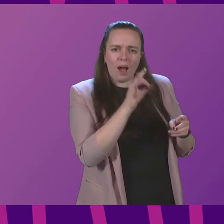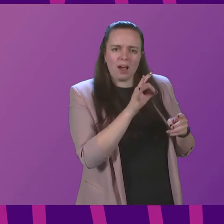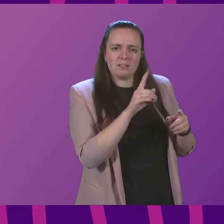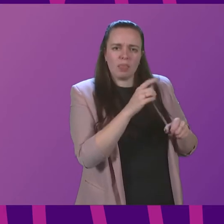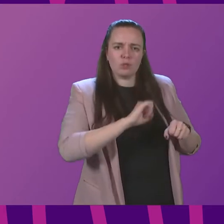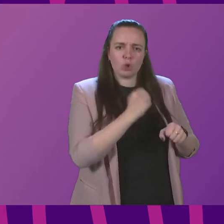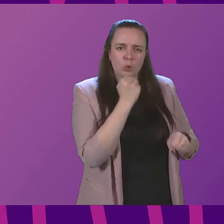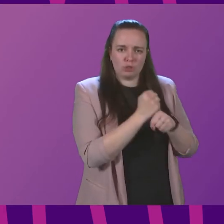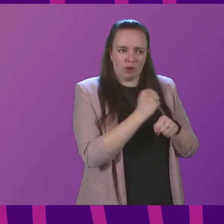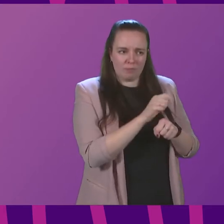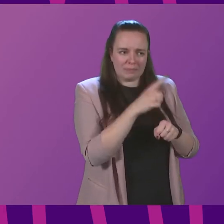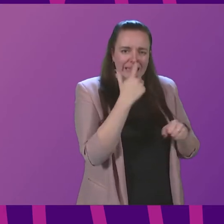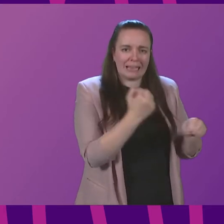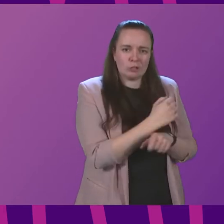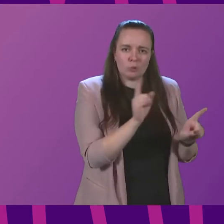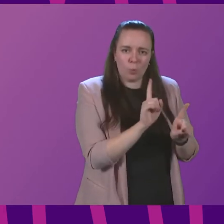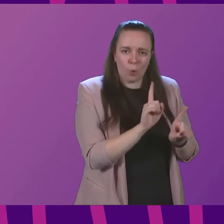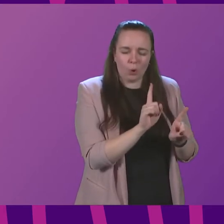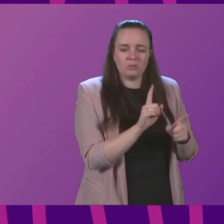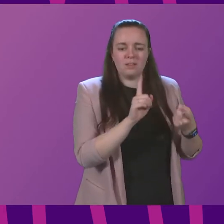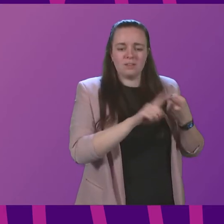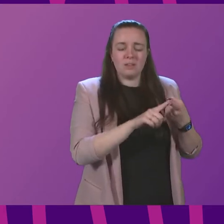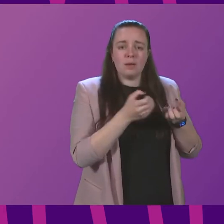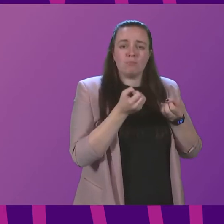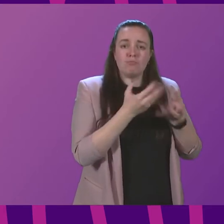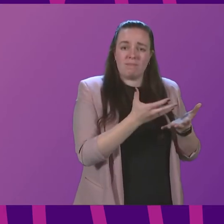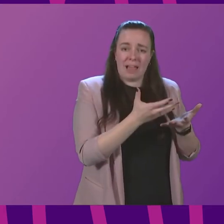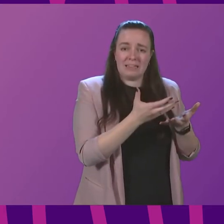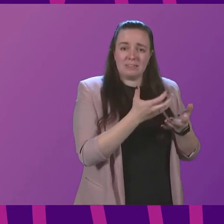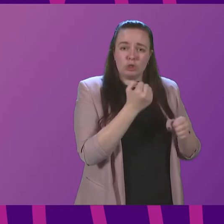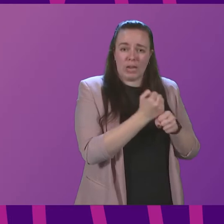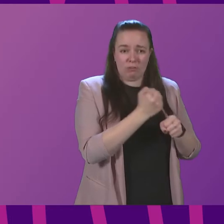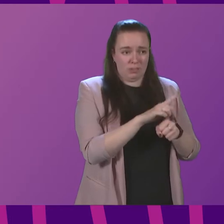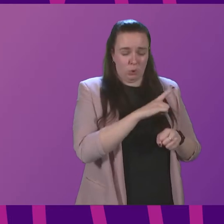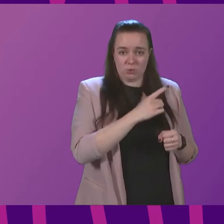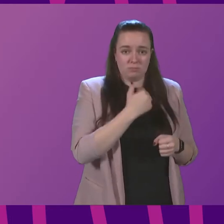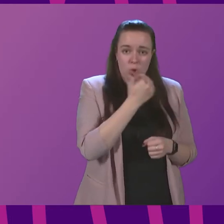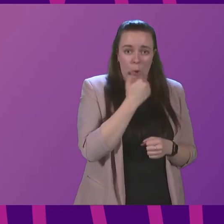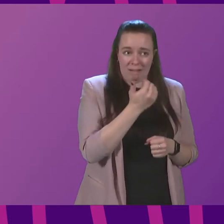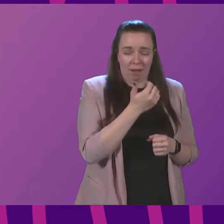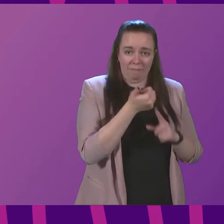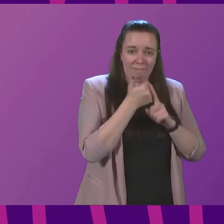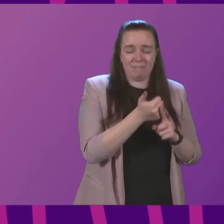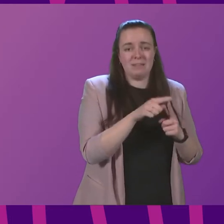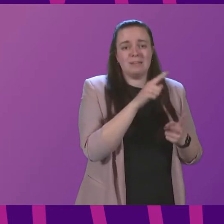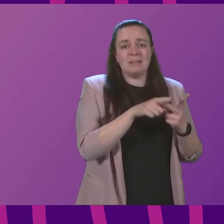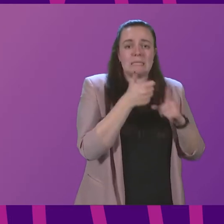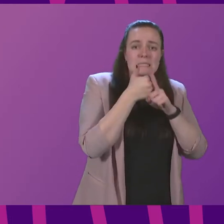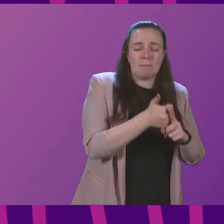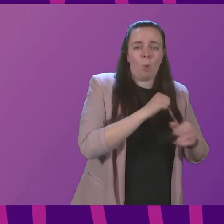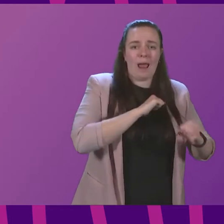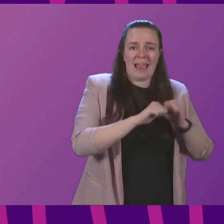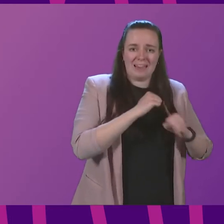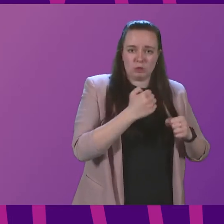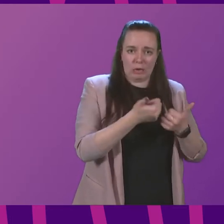Scottish Government can do for the following provide generators because there aren't enough to go round support energy companies